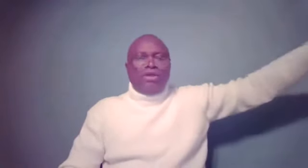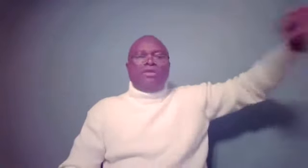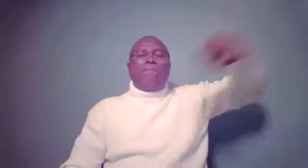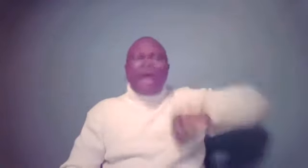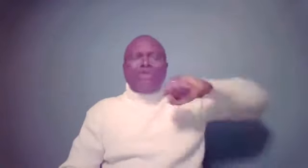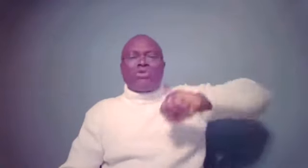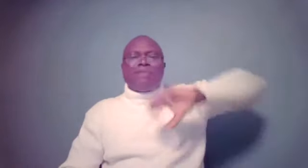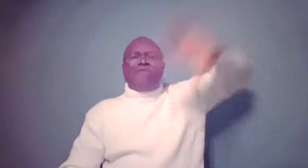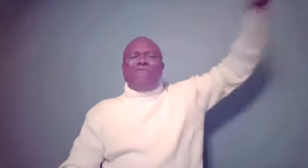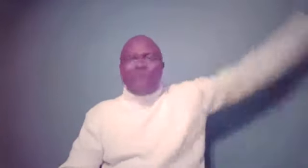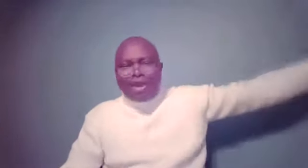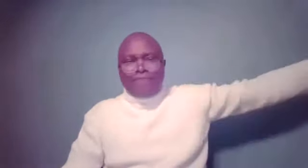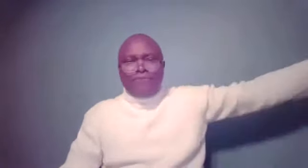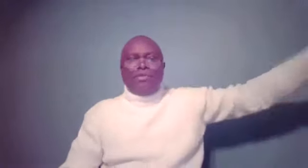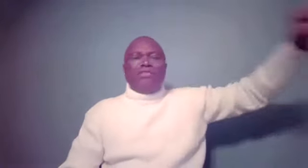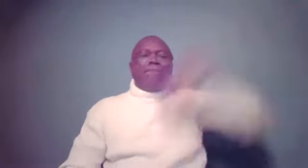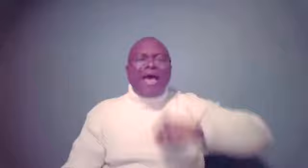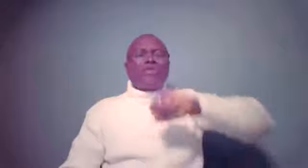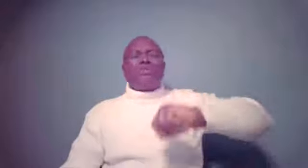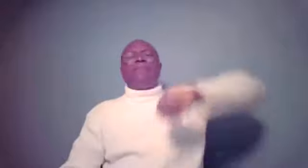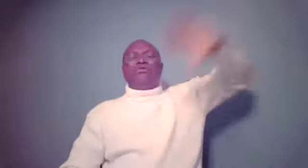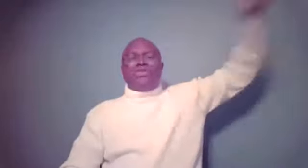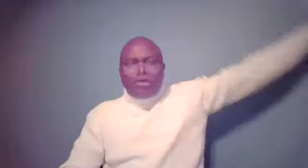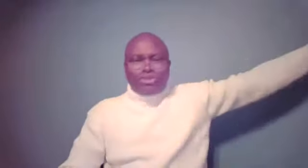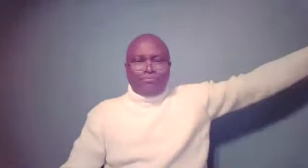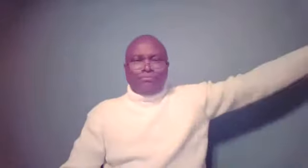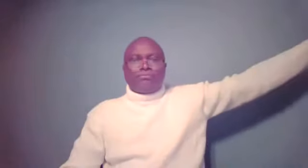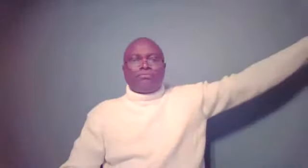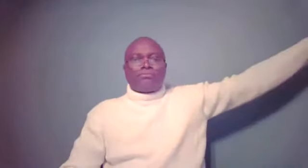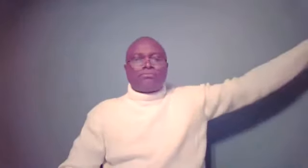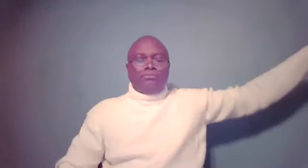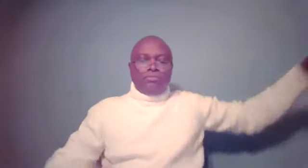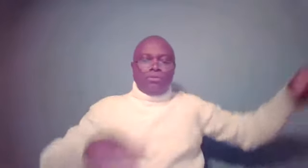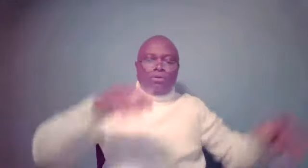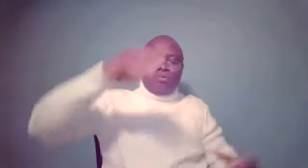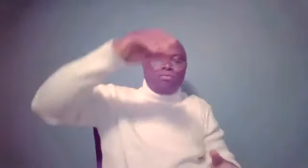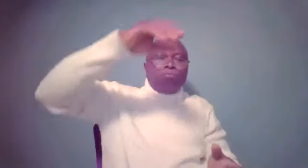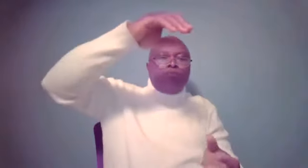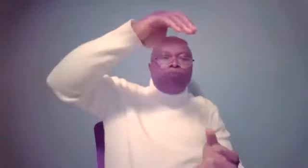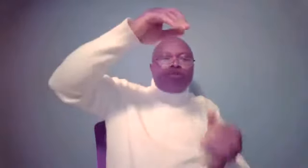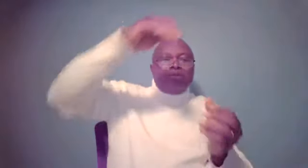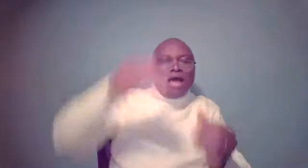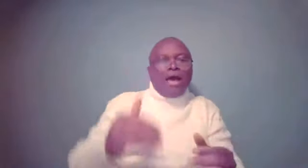The past was about fear. The past was about jealousy. Right. But now,